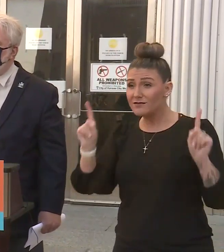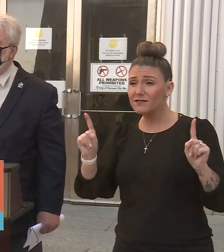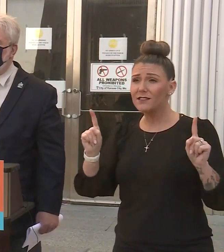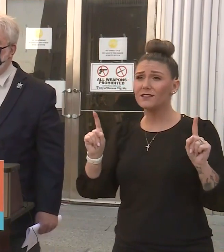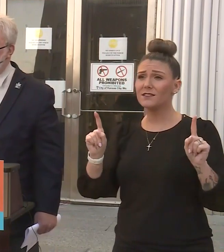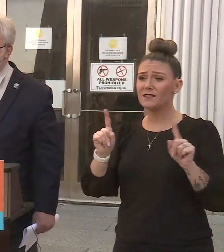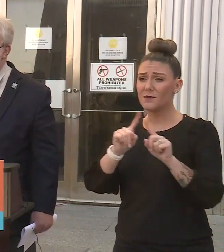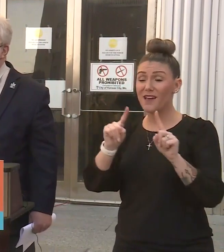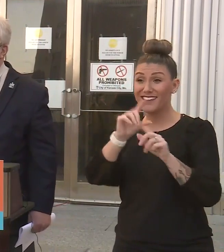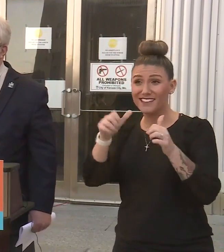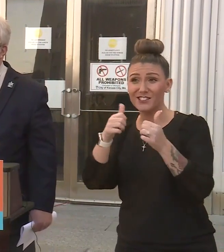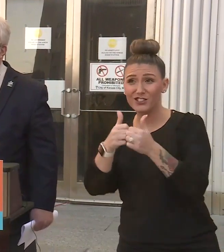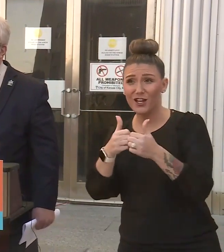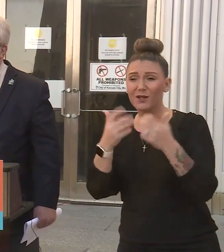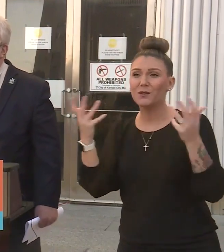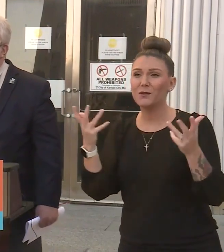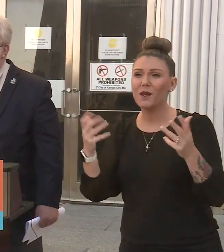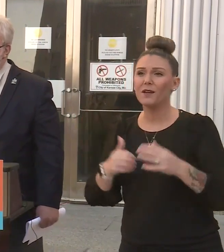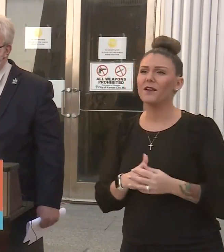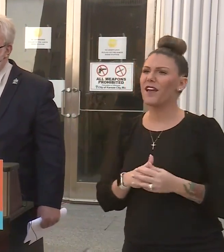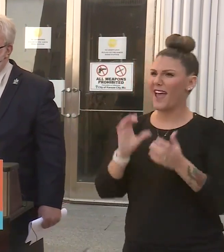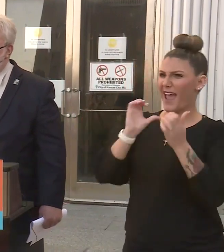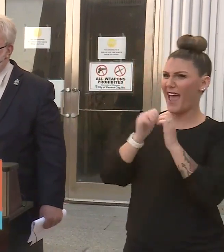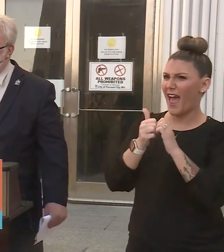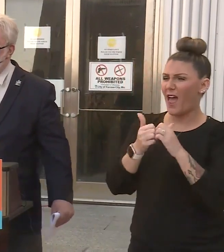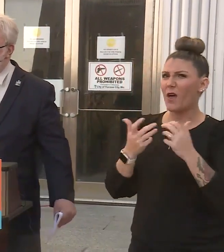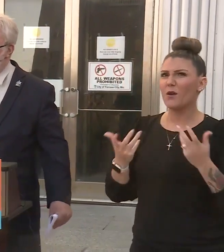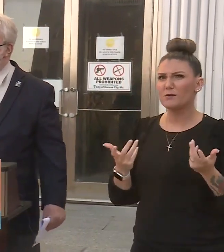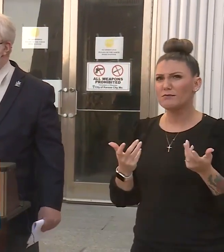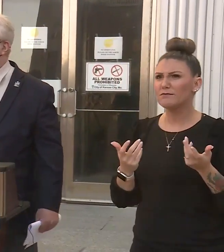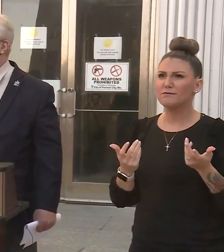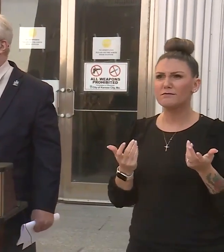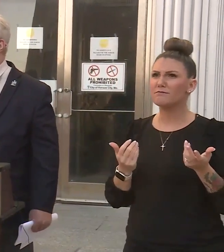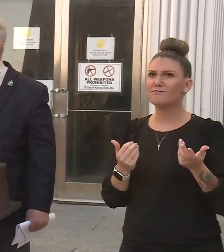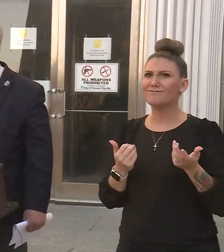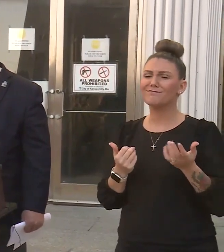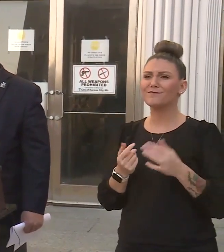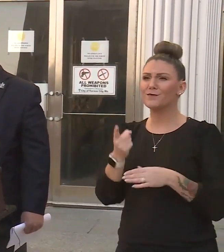but the challenge is then how are you gonna, you know,